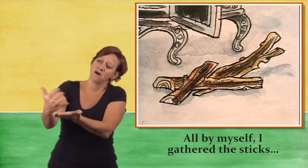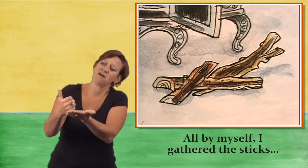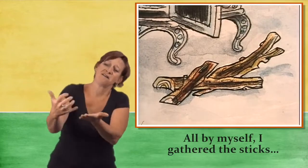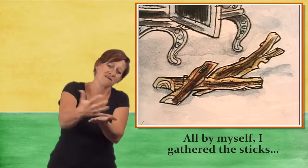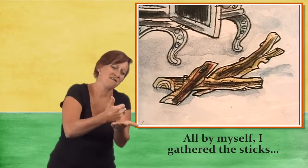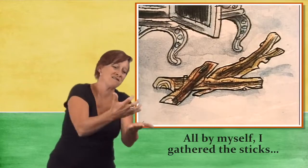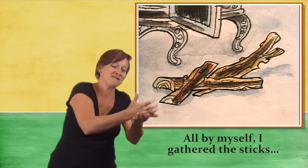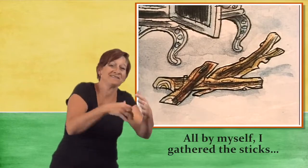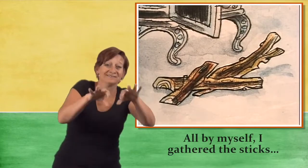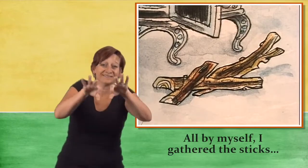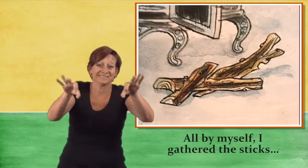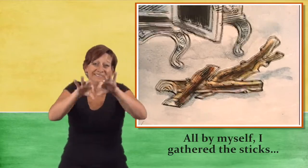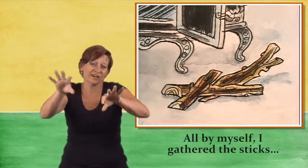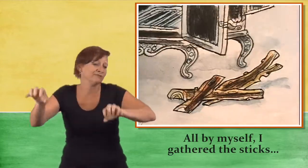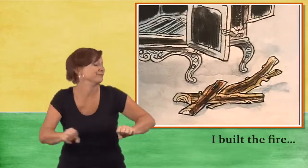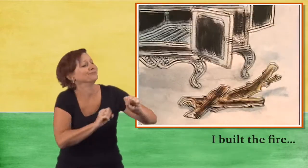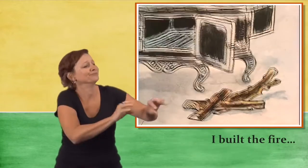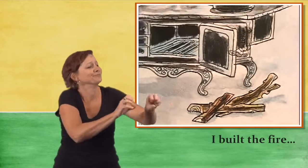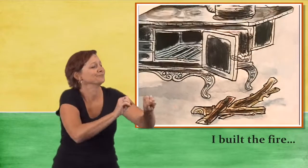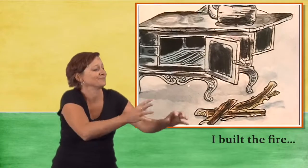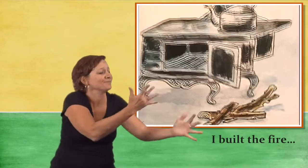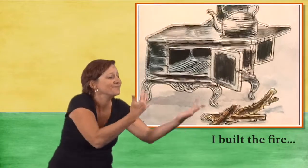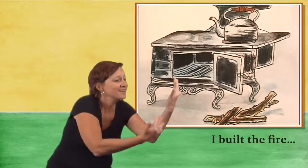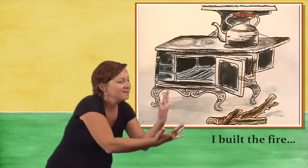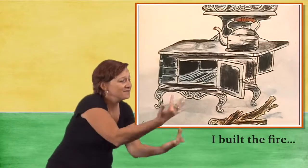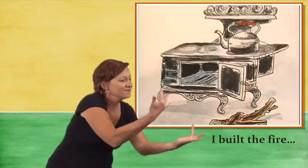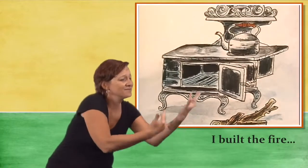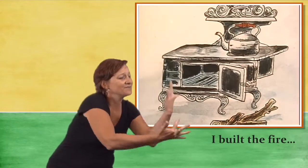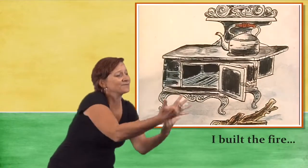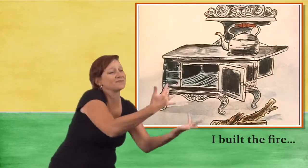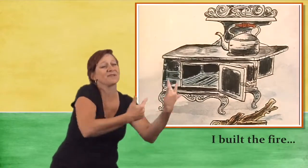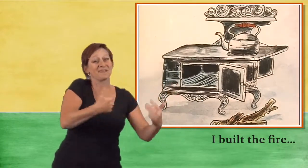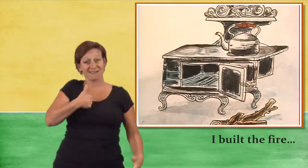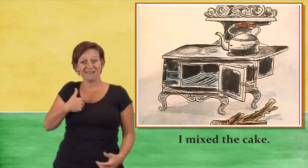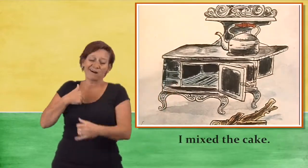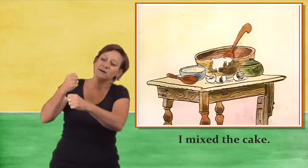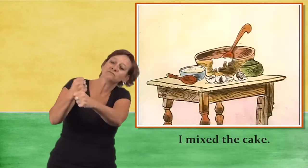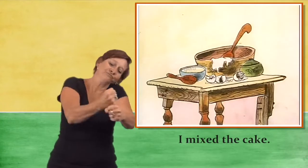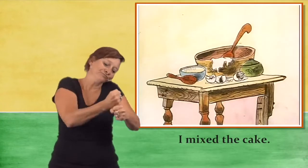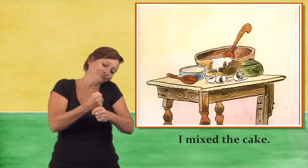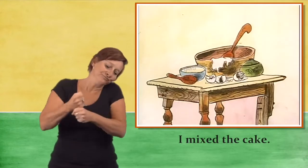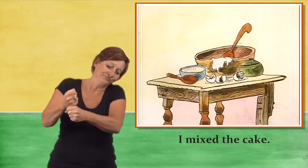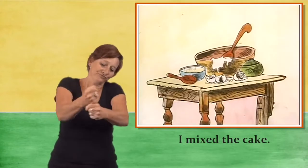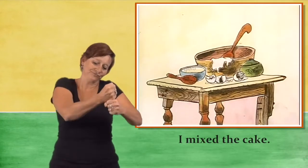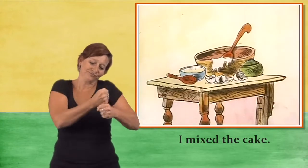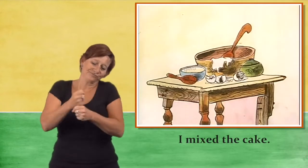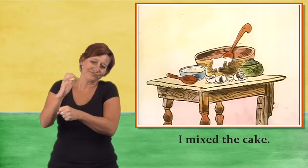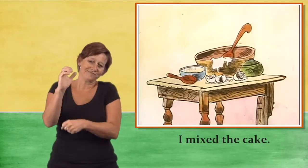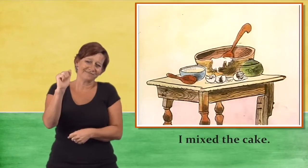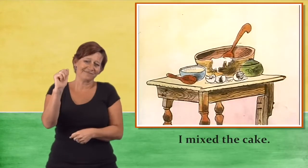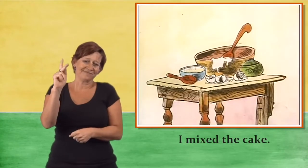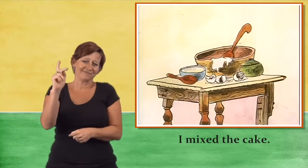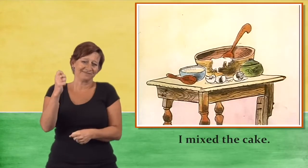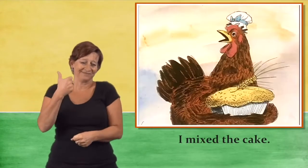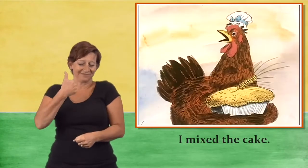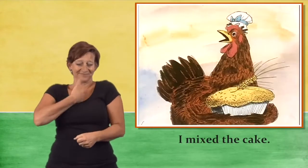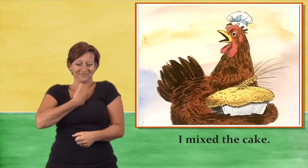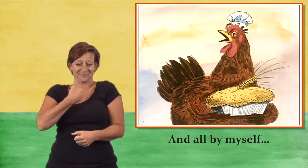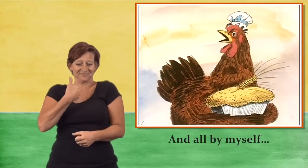I gathered the sticks. I built the fire. I mixed the cake. And